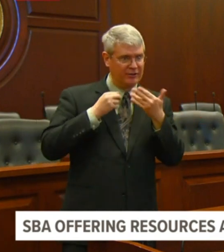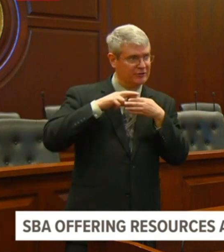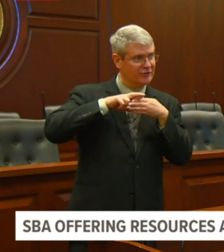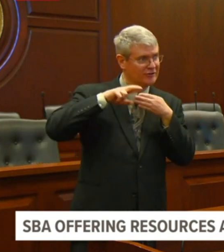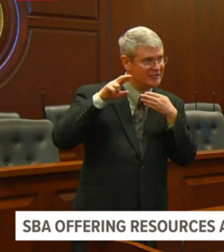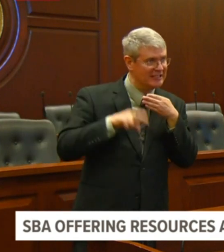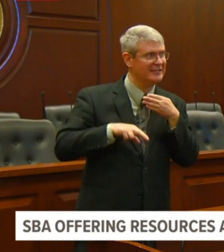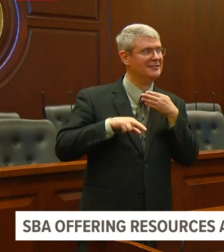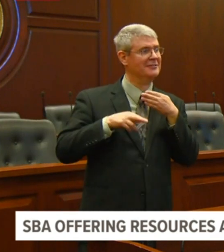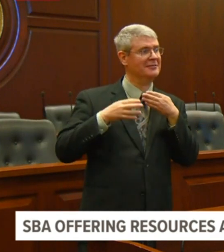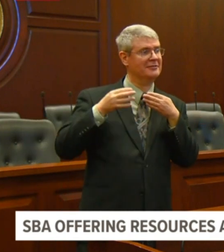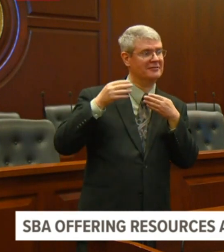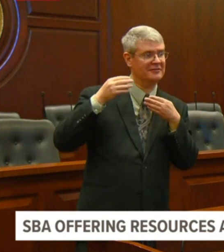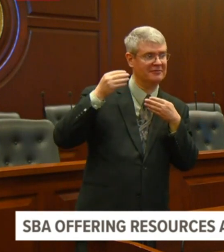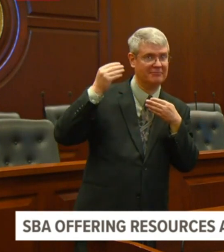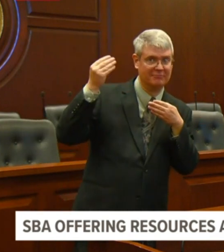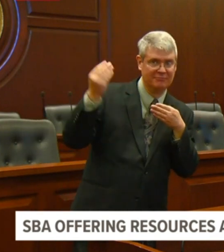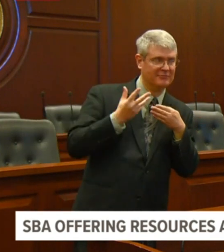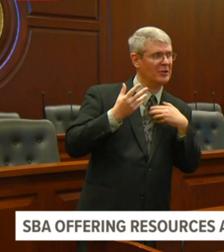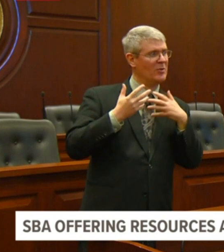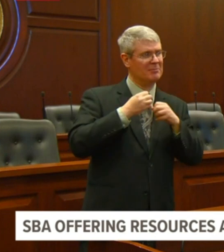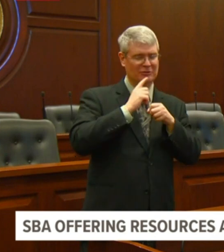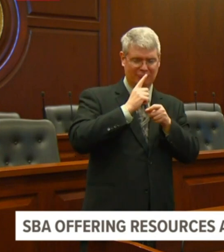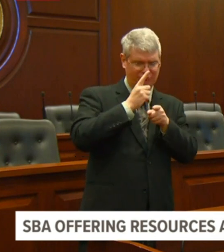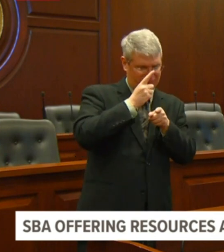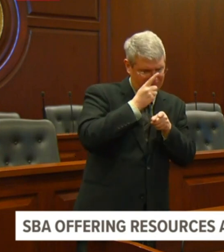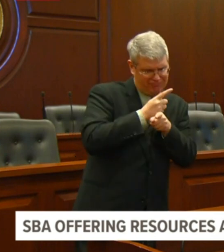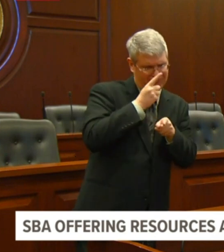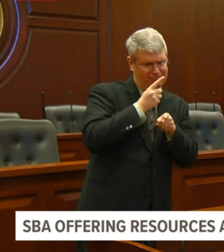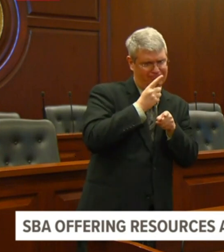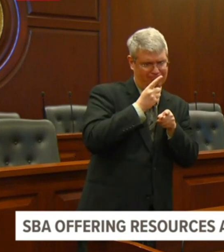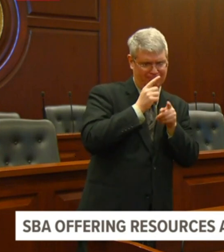clear and, and as accurate as we can with those, with that information.